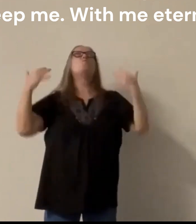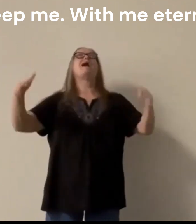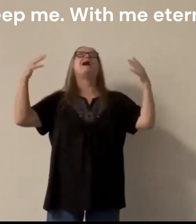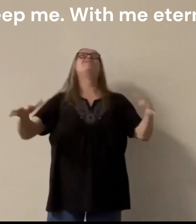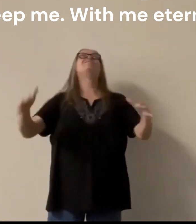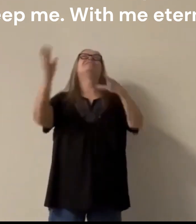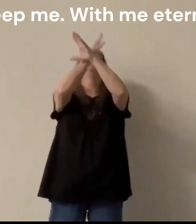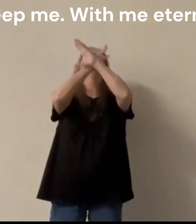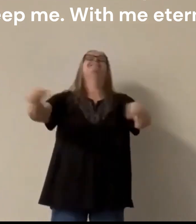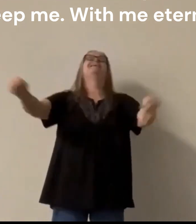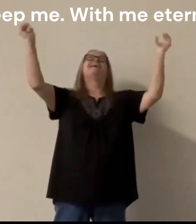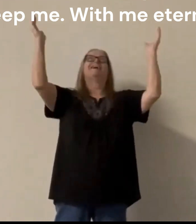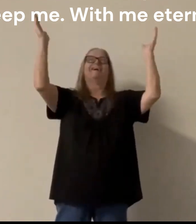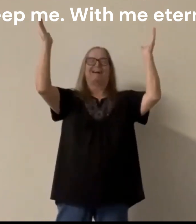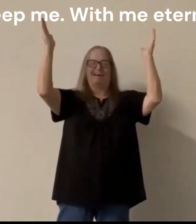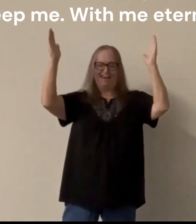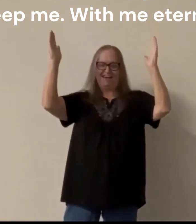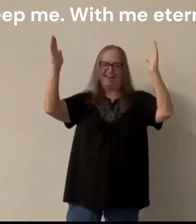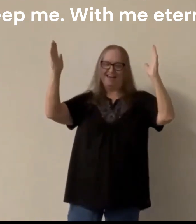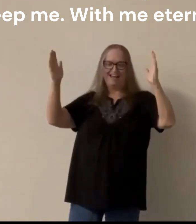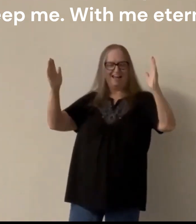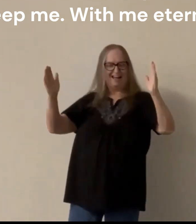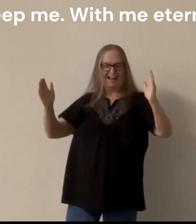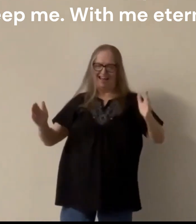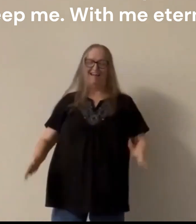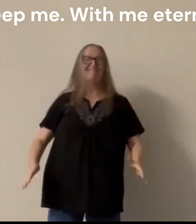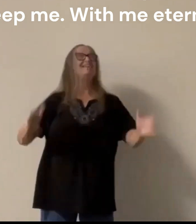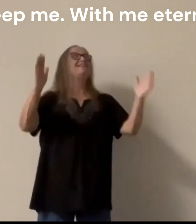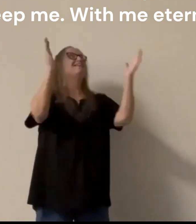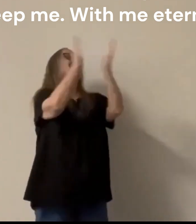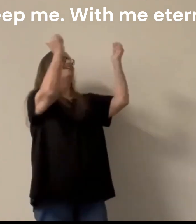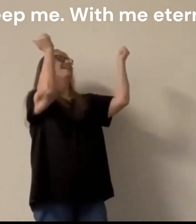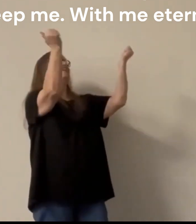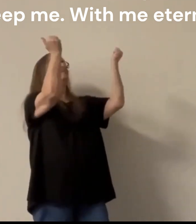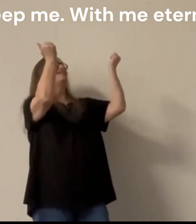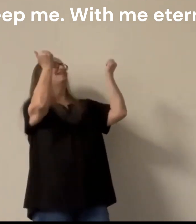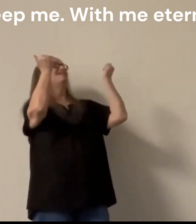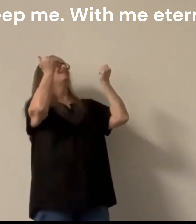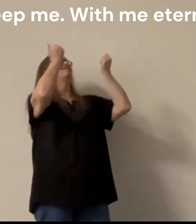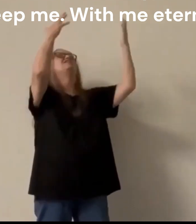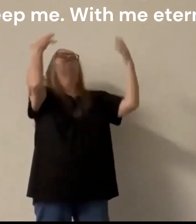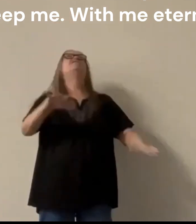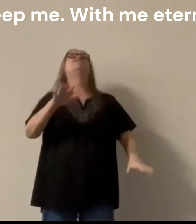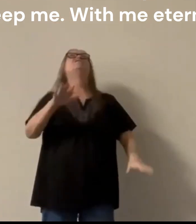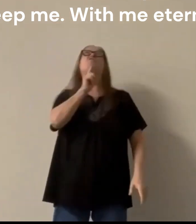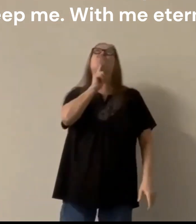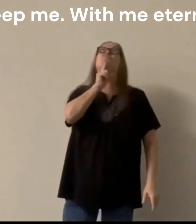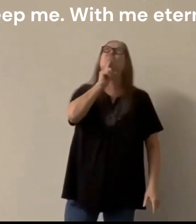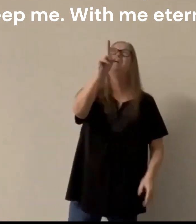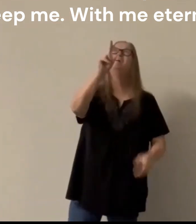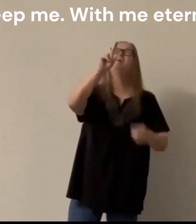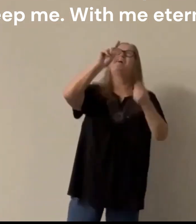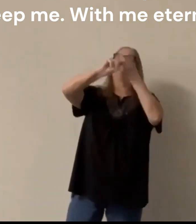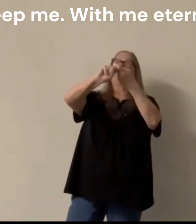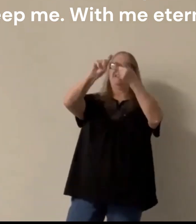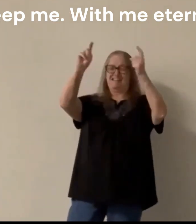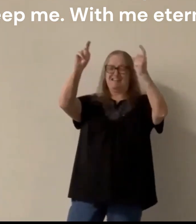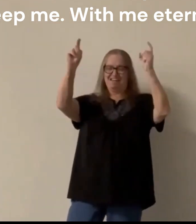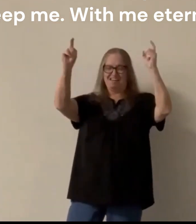I could walk to the station. I walked here after all. I want to talk or I would go. If you're